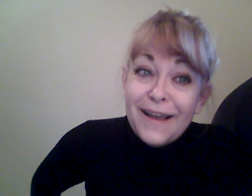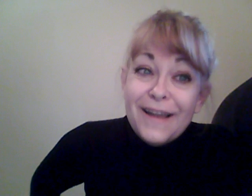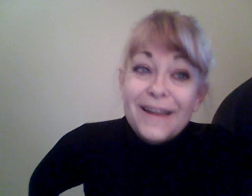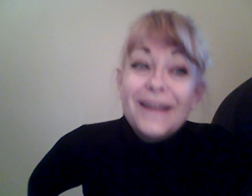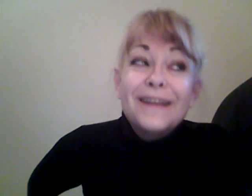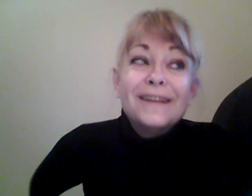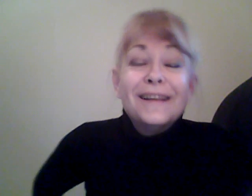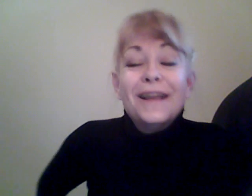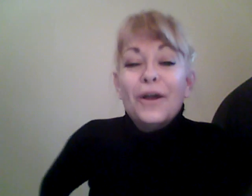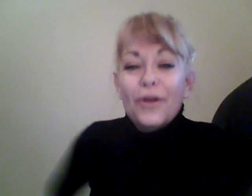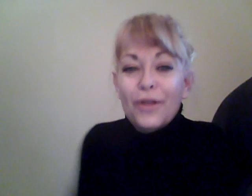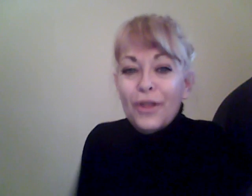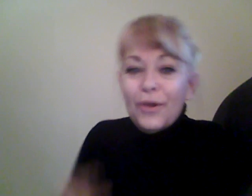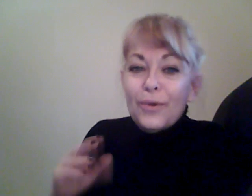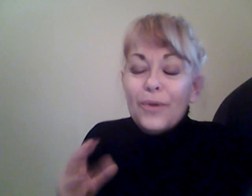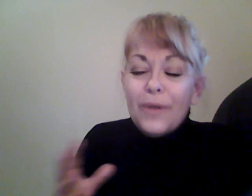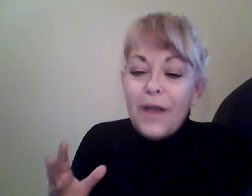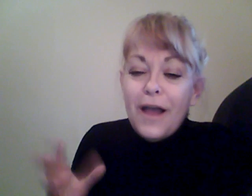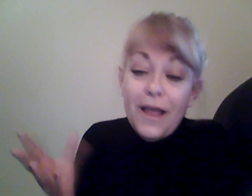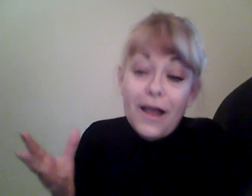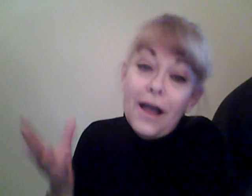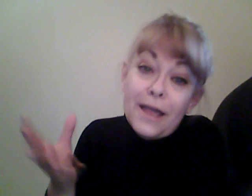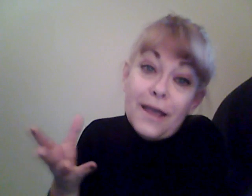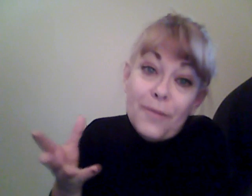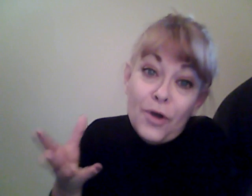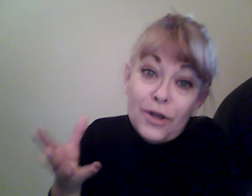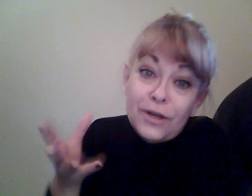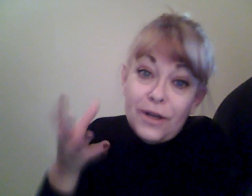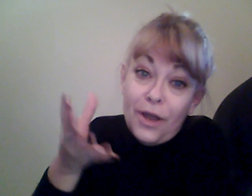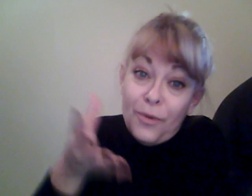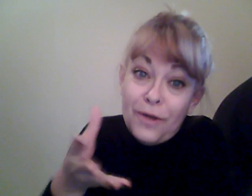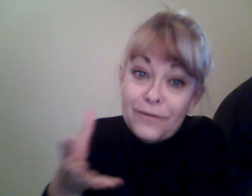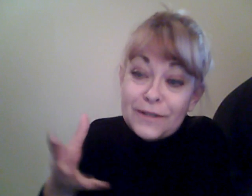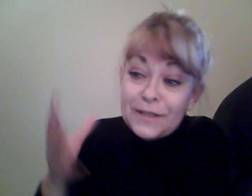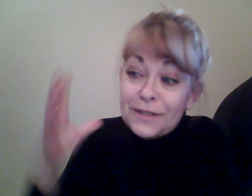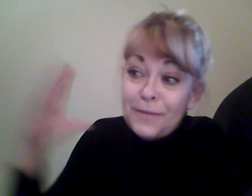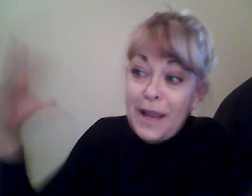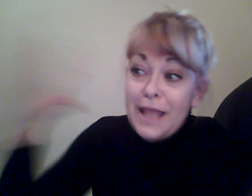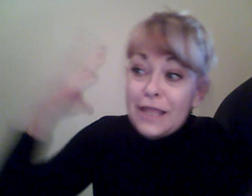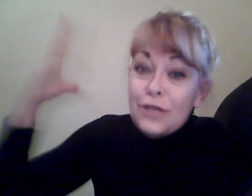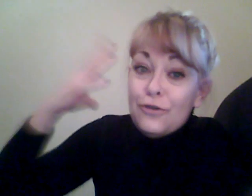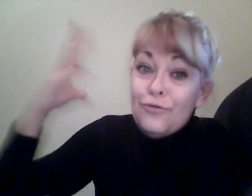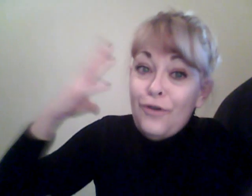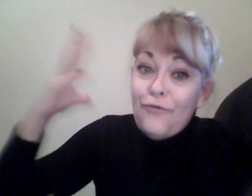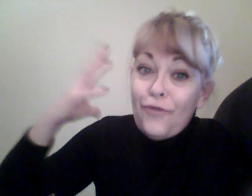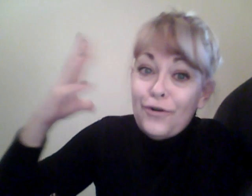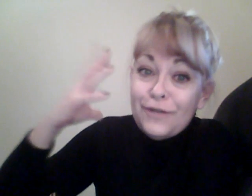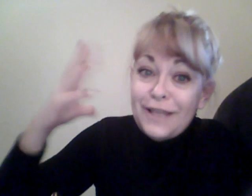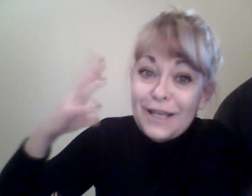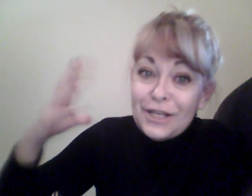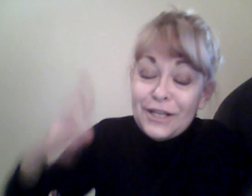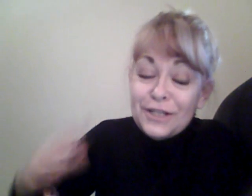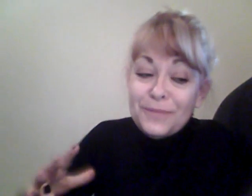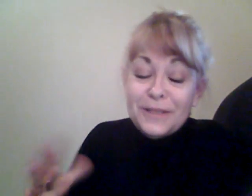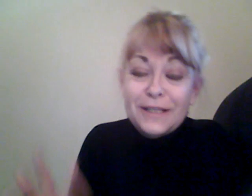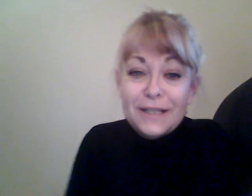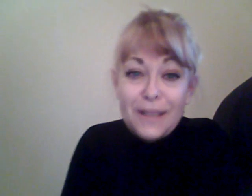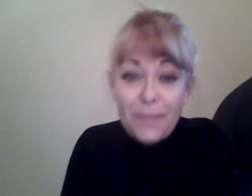I am on a welfare system, and the universe that judges me says I'm